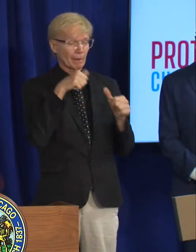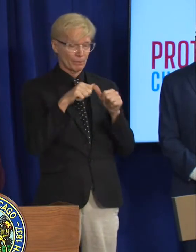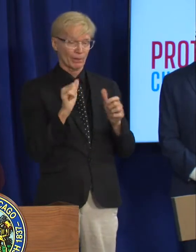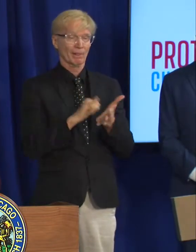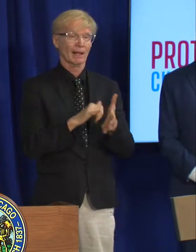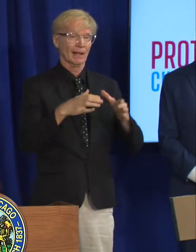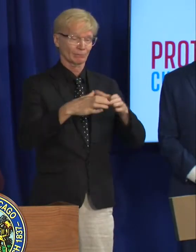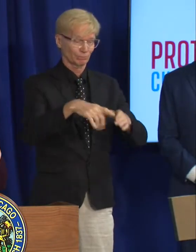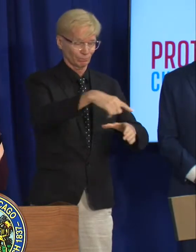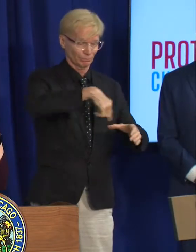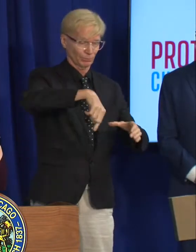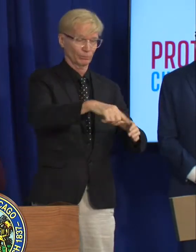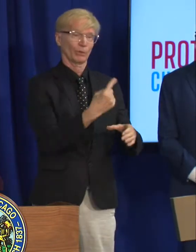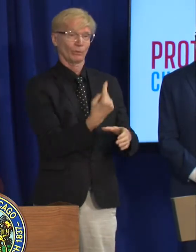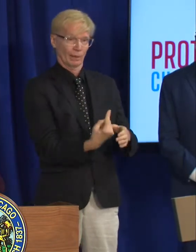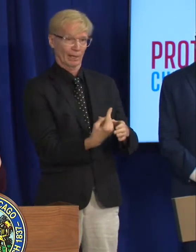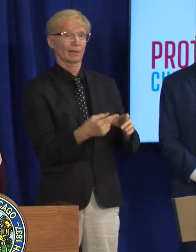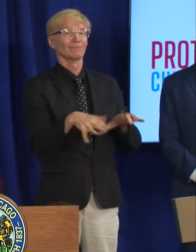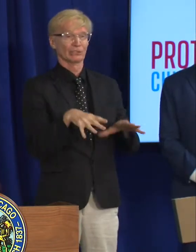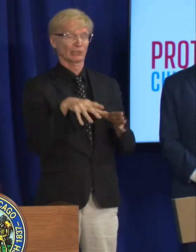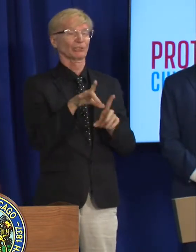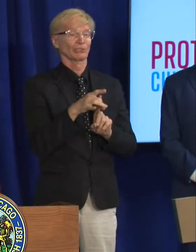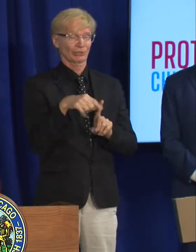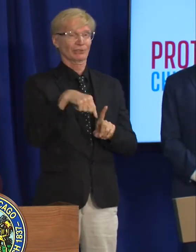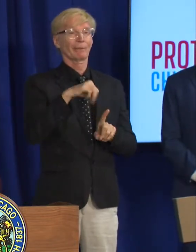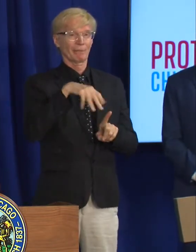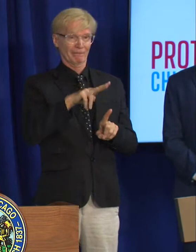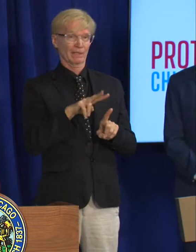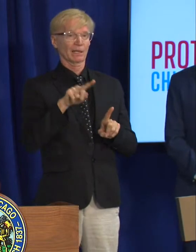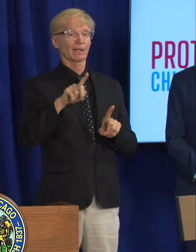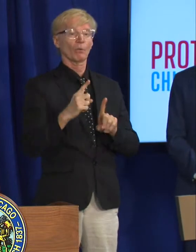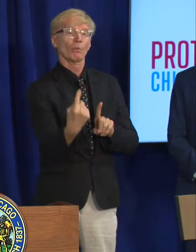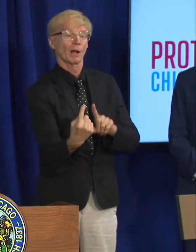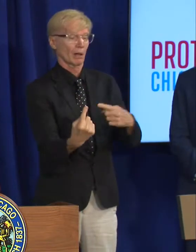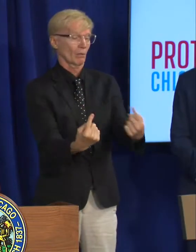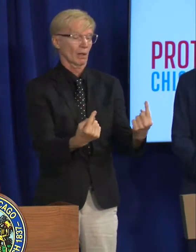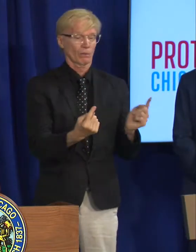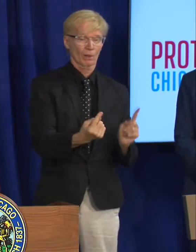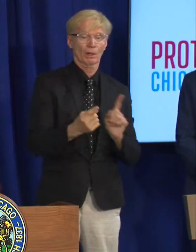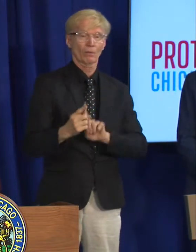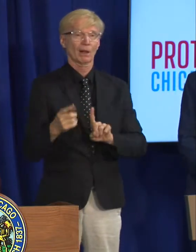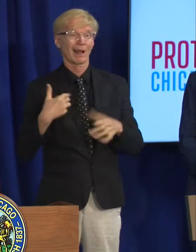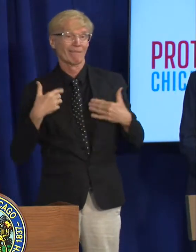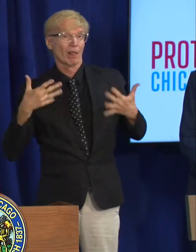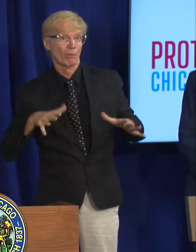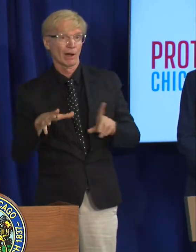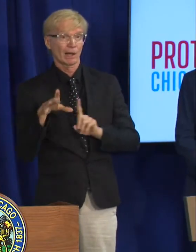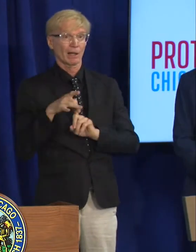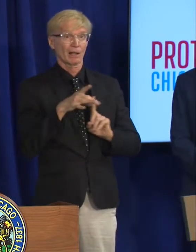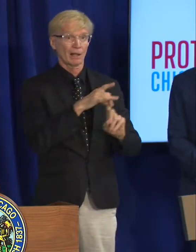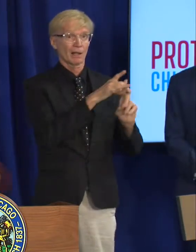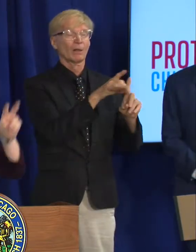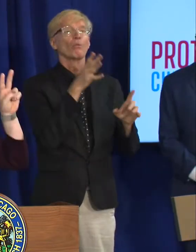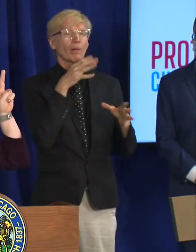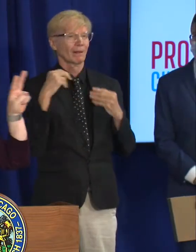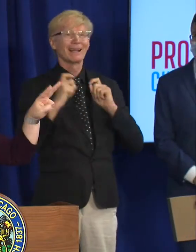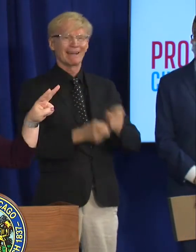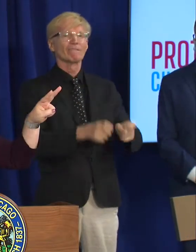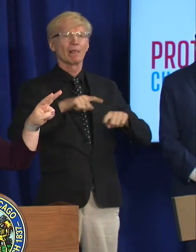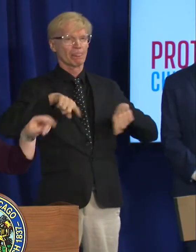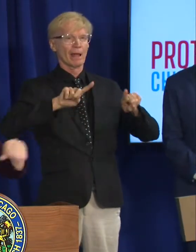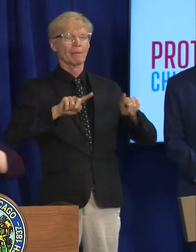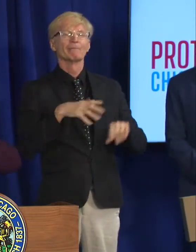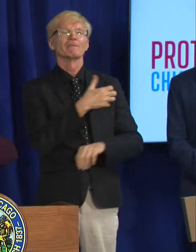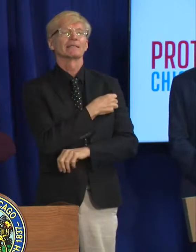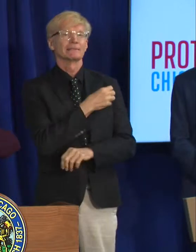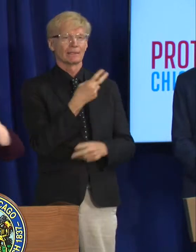strategy anybody who is a known contact of someone diagnosed with monkeypox gets vaccine two